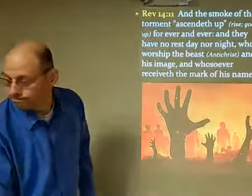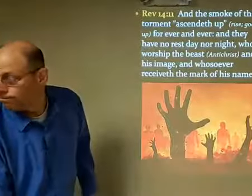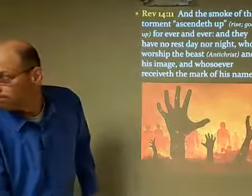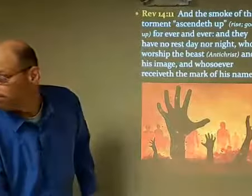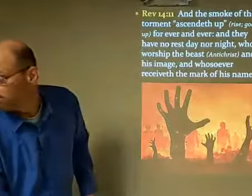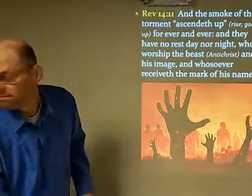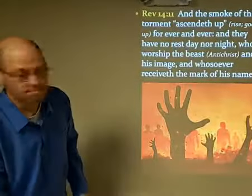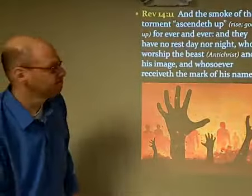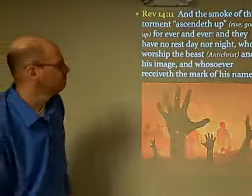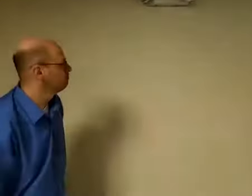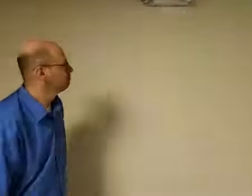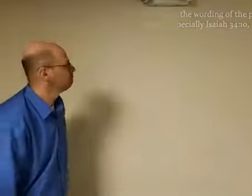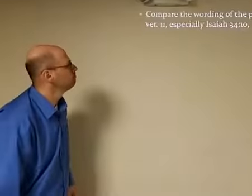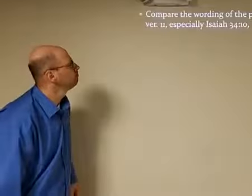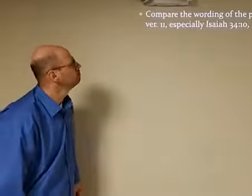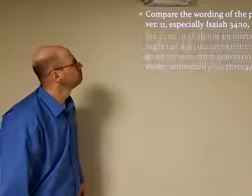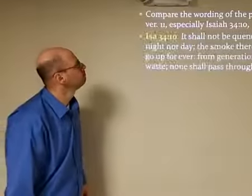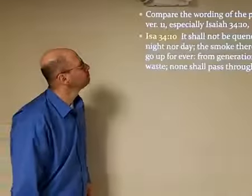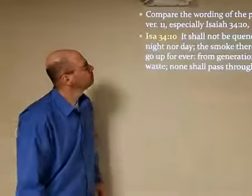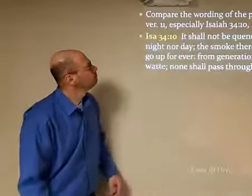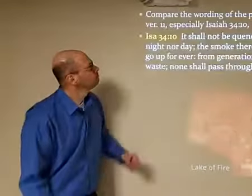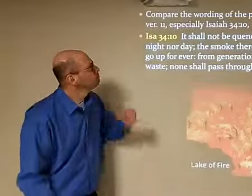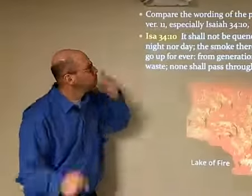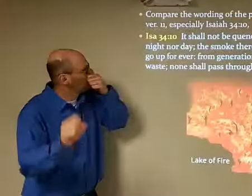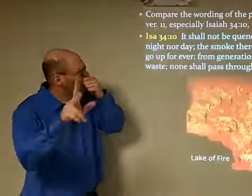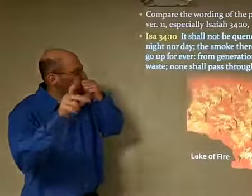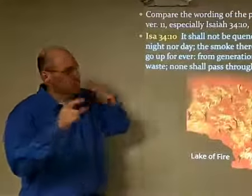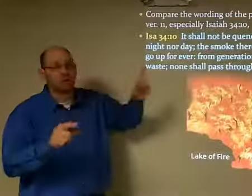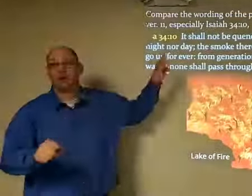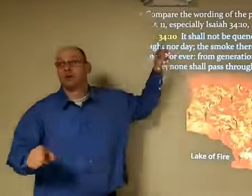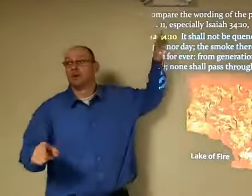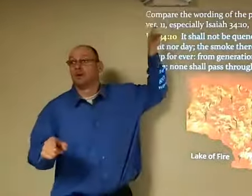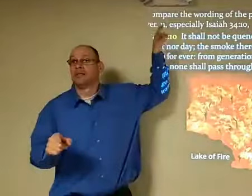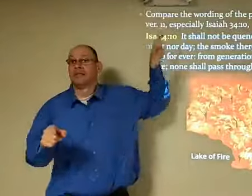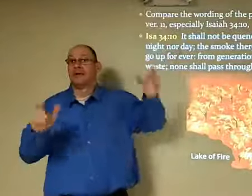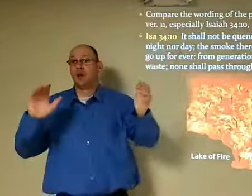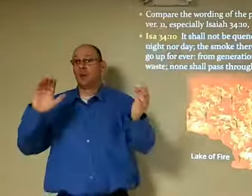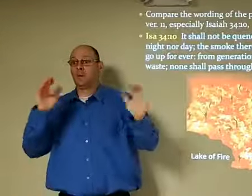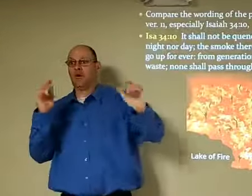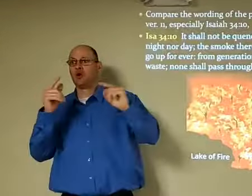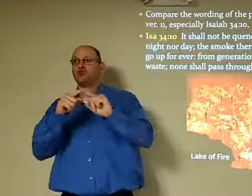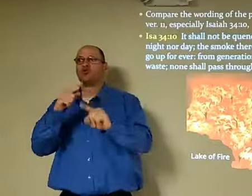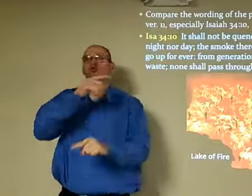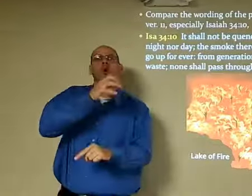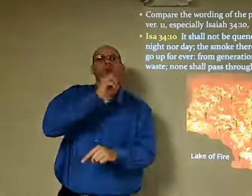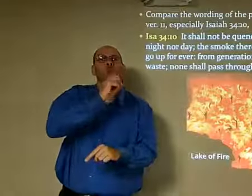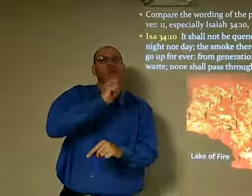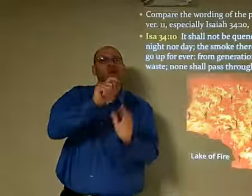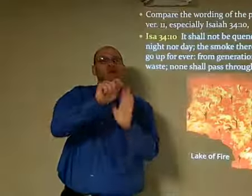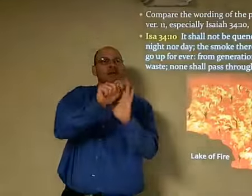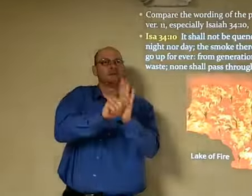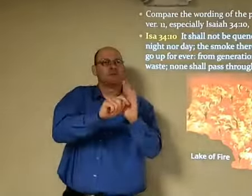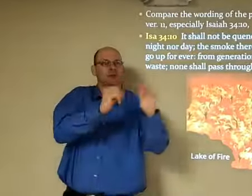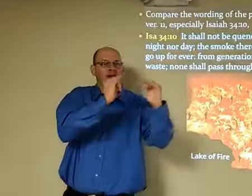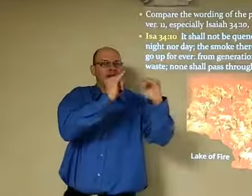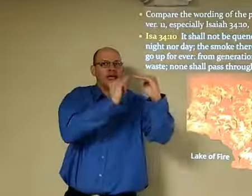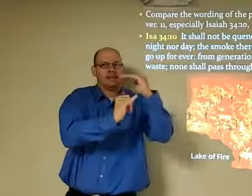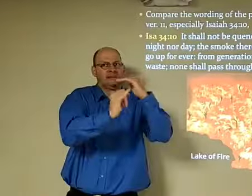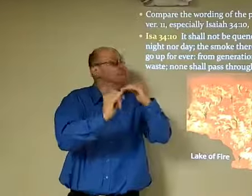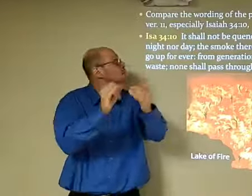that, but it seems like there would be. So he's going to study further. So now comparing the wording